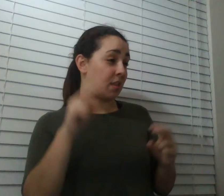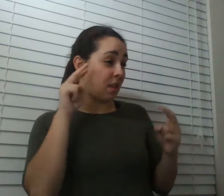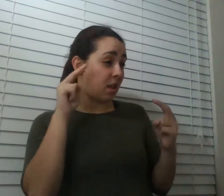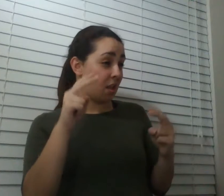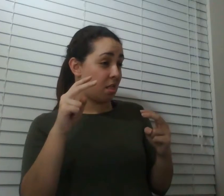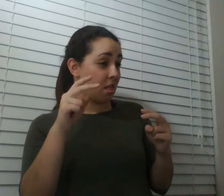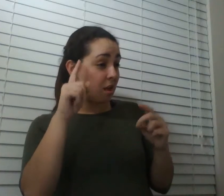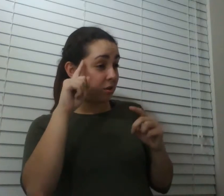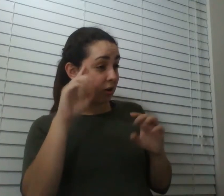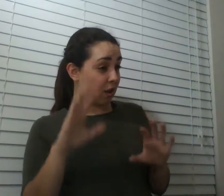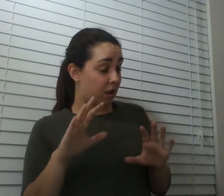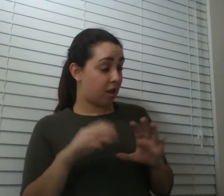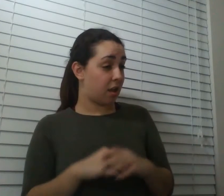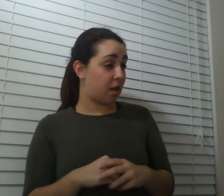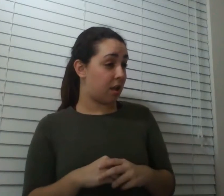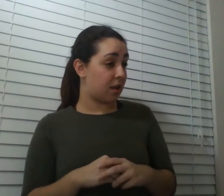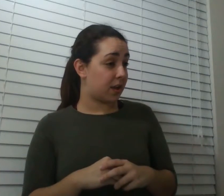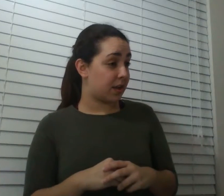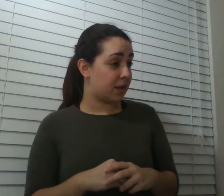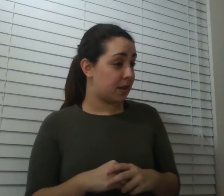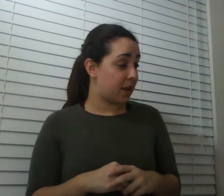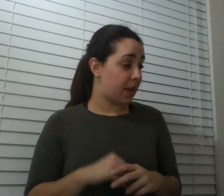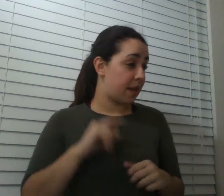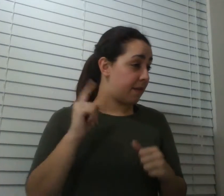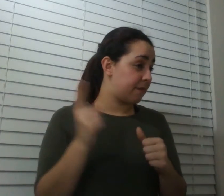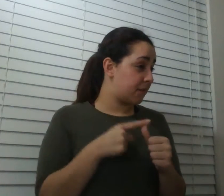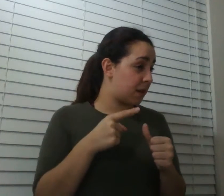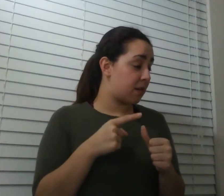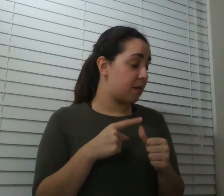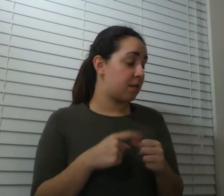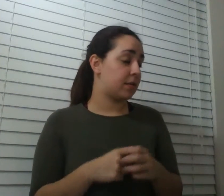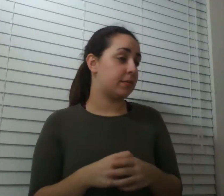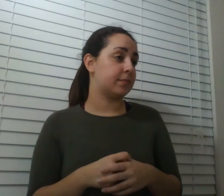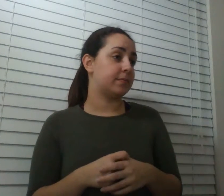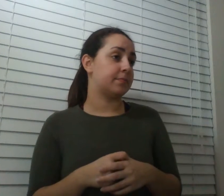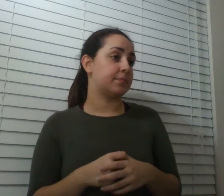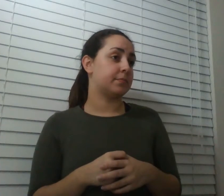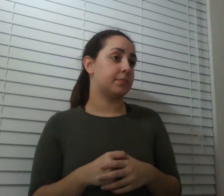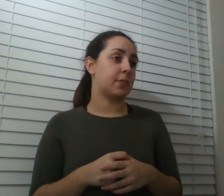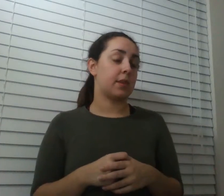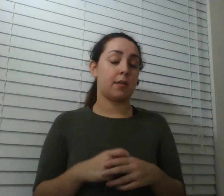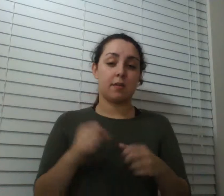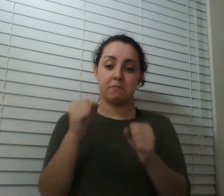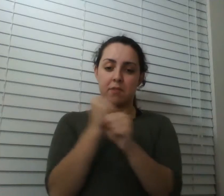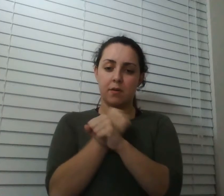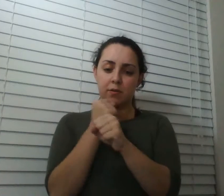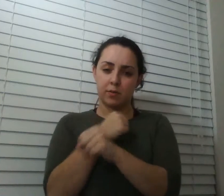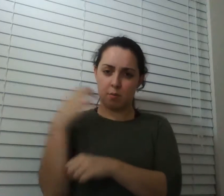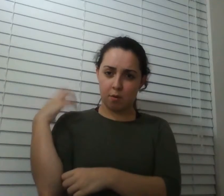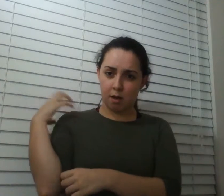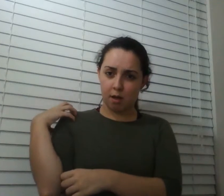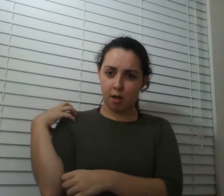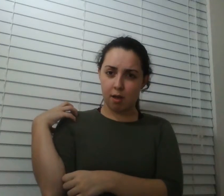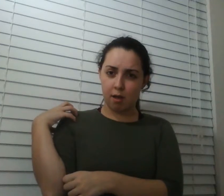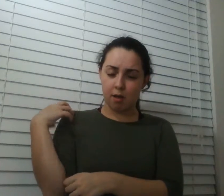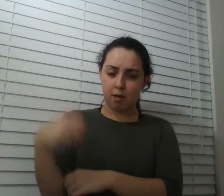him yeah there was at first but you know at first you don't see this fight you don't expect this from the boss well we were all rooting for you i'm here thanks